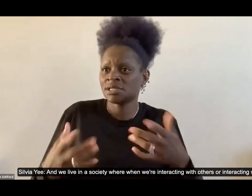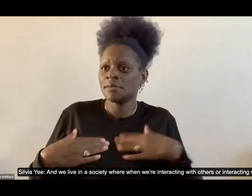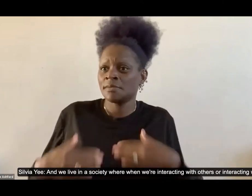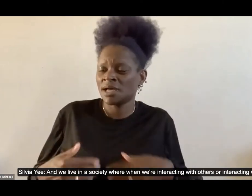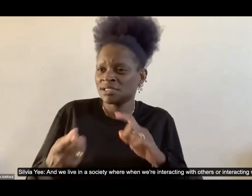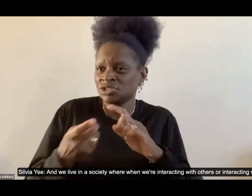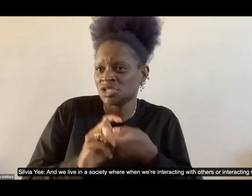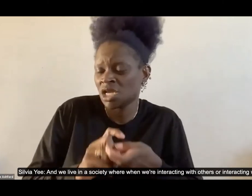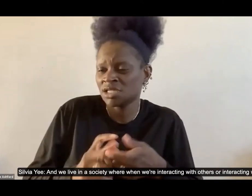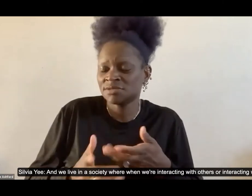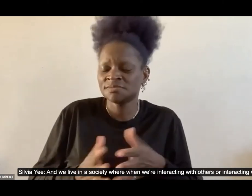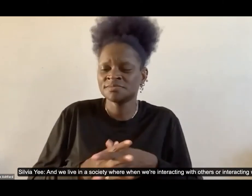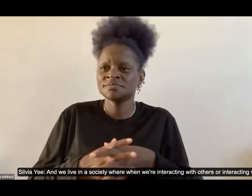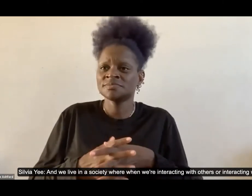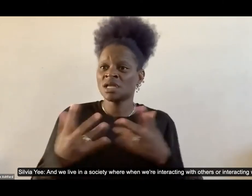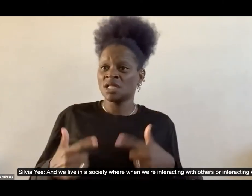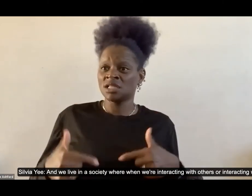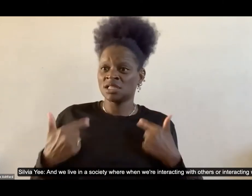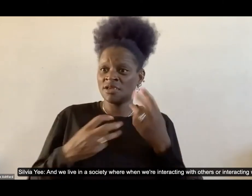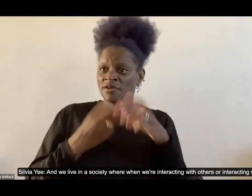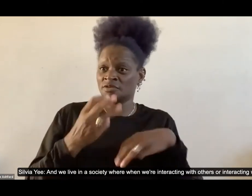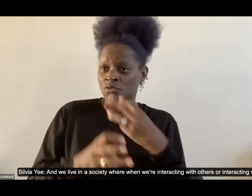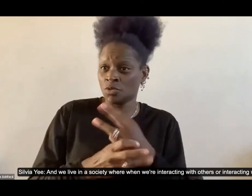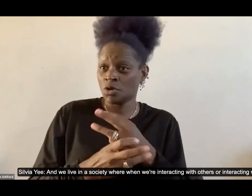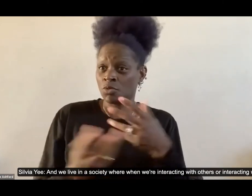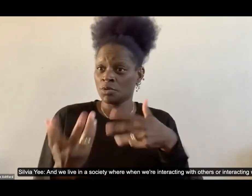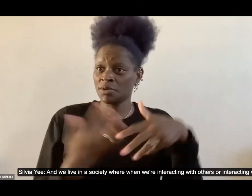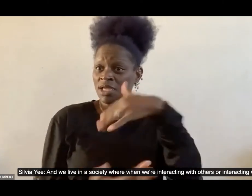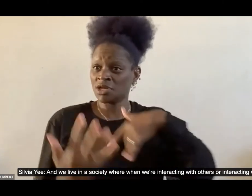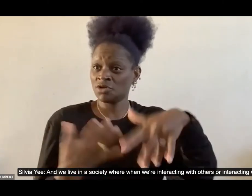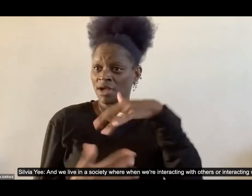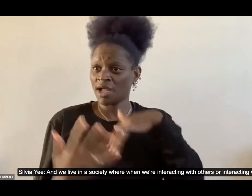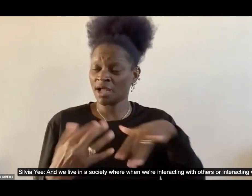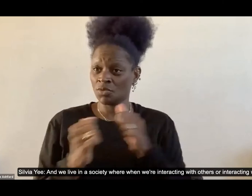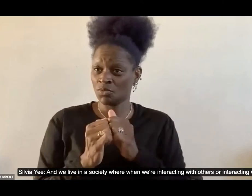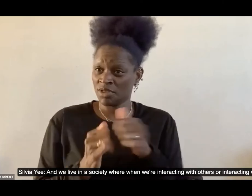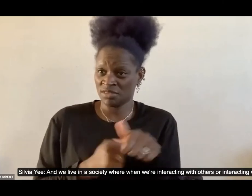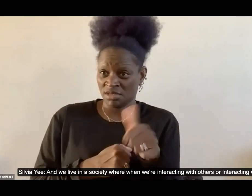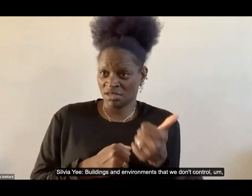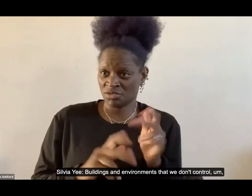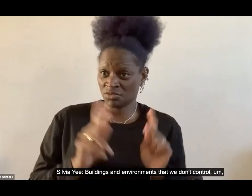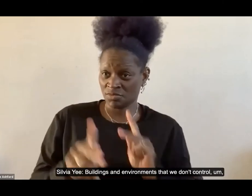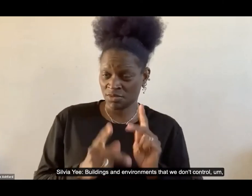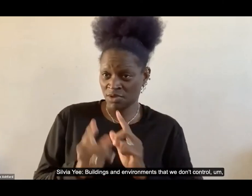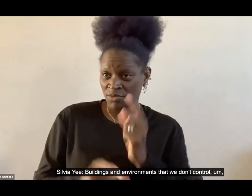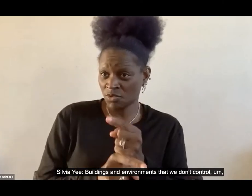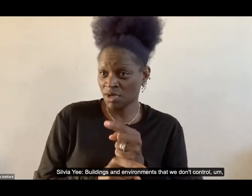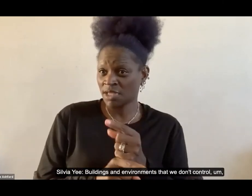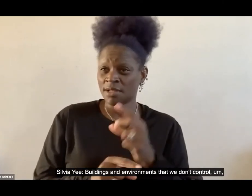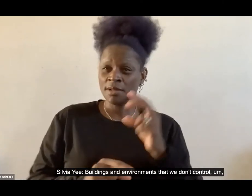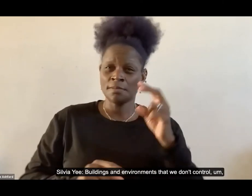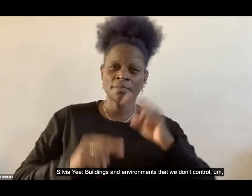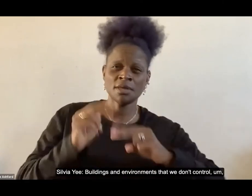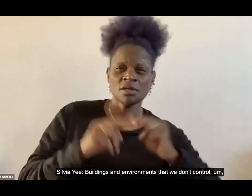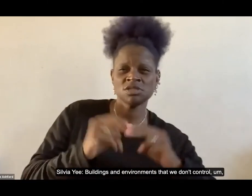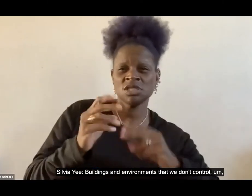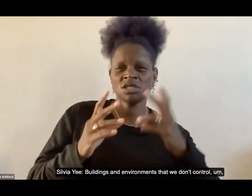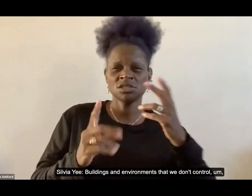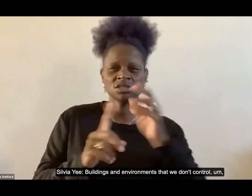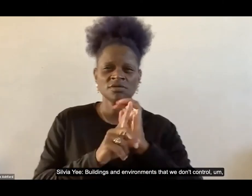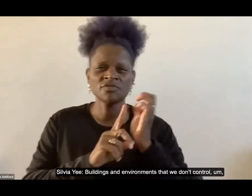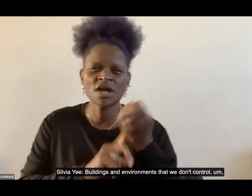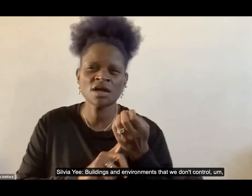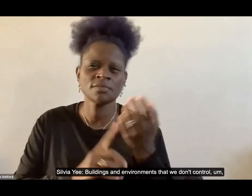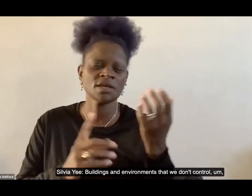live in a society where when we're interacting with others we're interacting with buildings and environments that we don't control